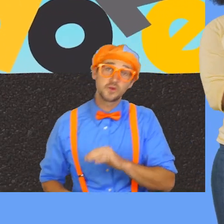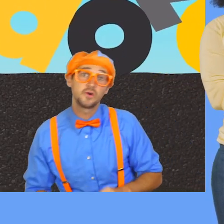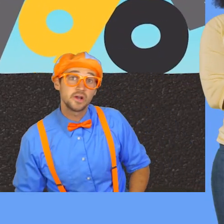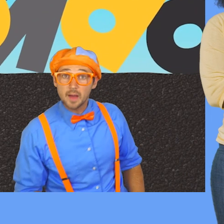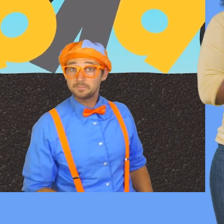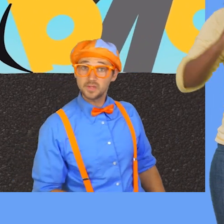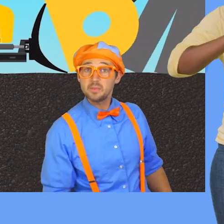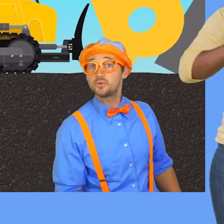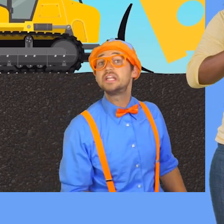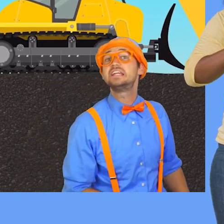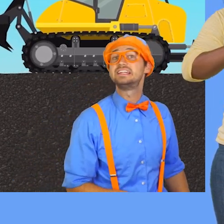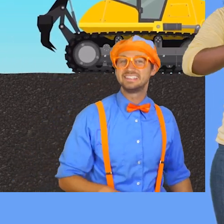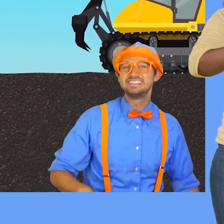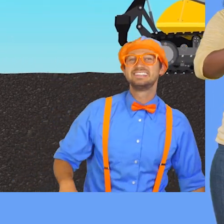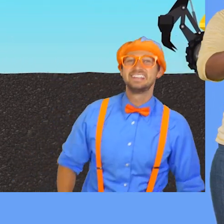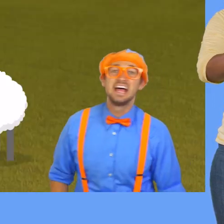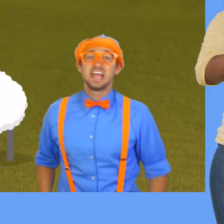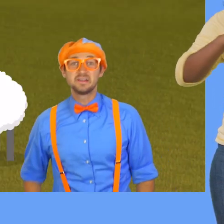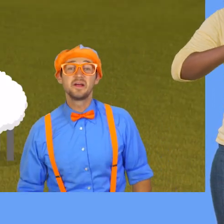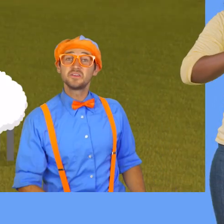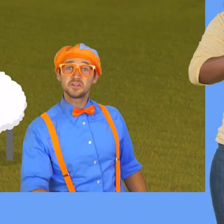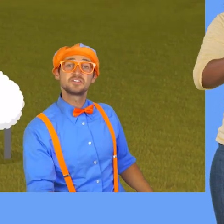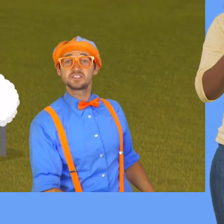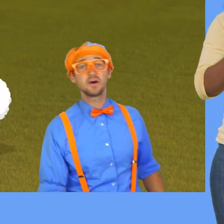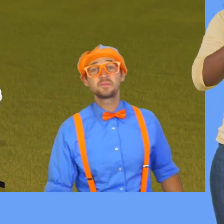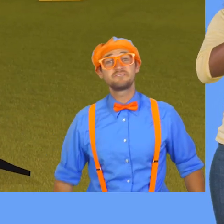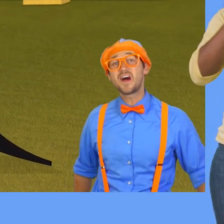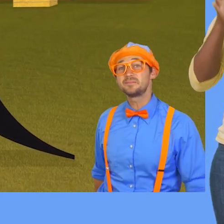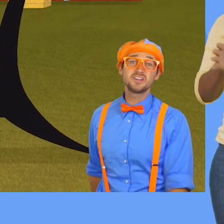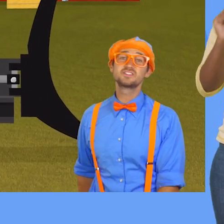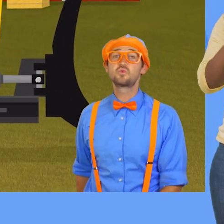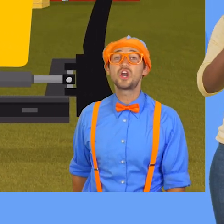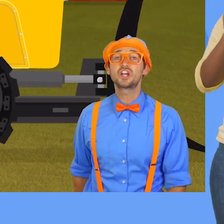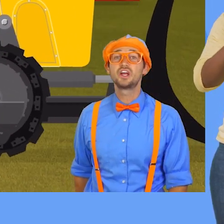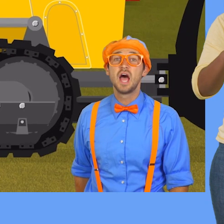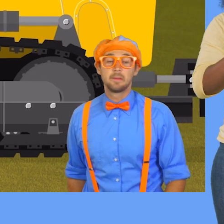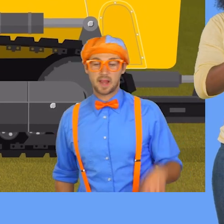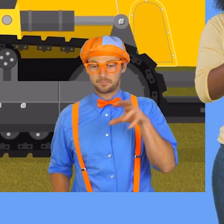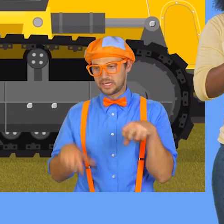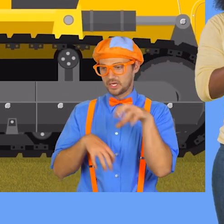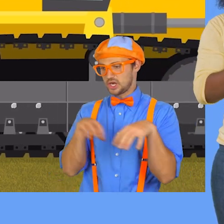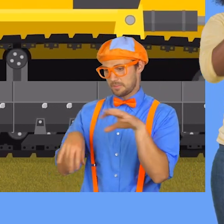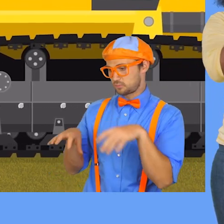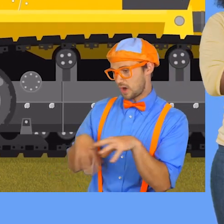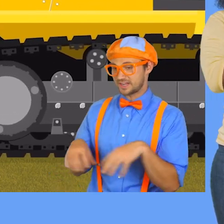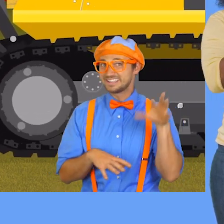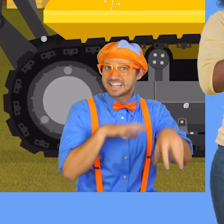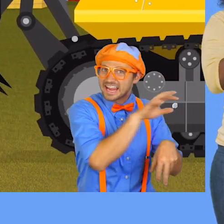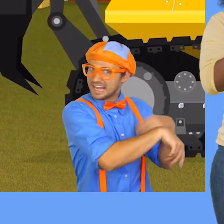stirring up debris. Bulldozers help the farmers work. By breaking up rocks and digging